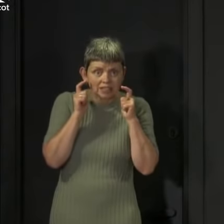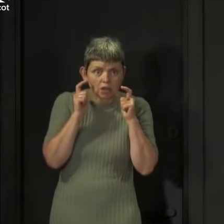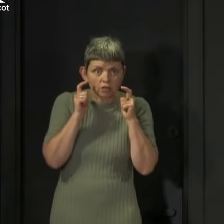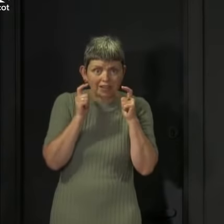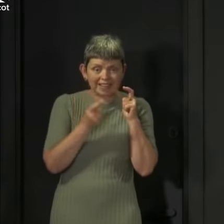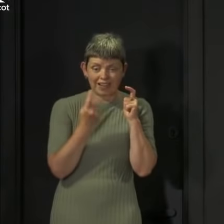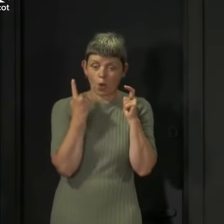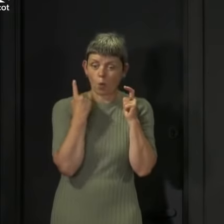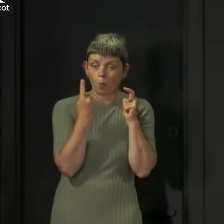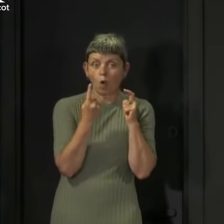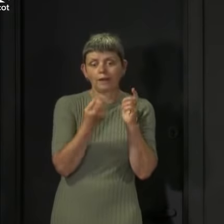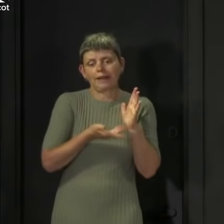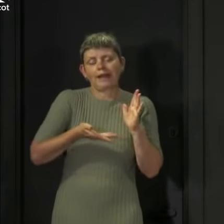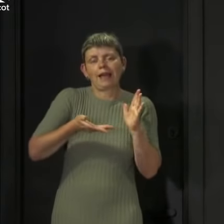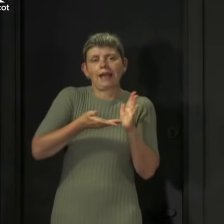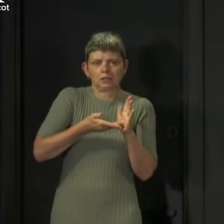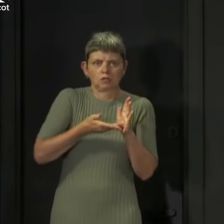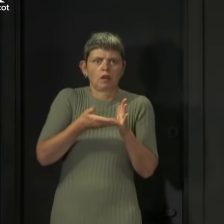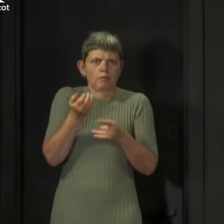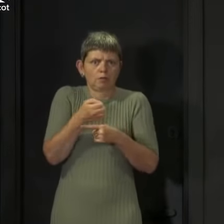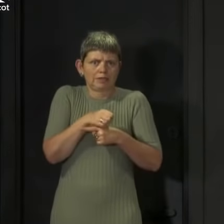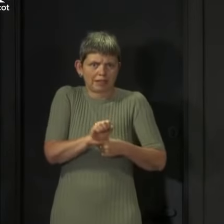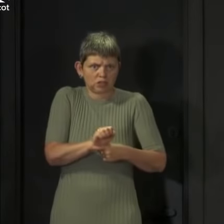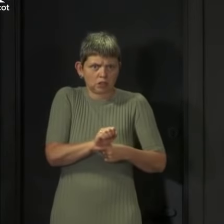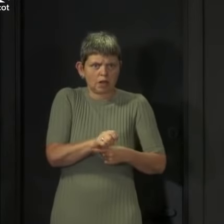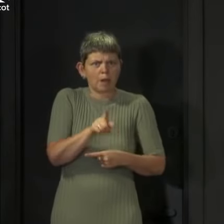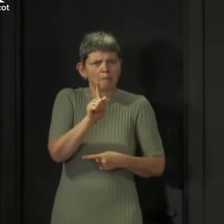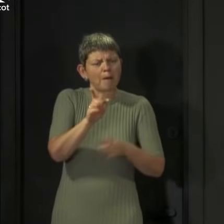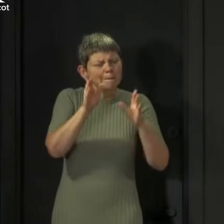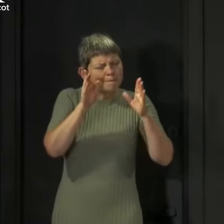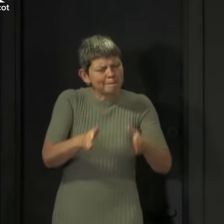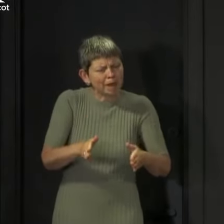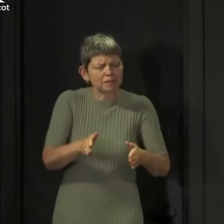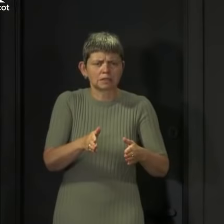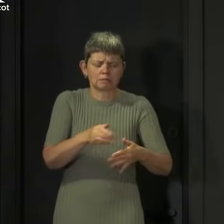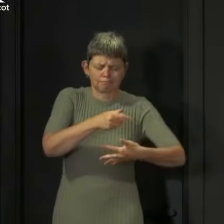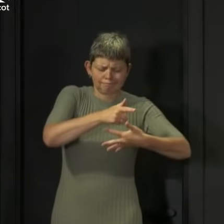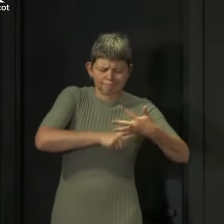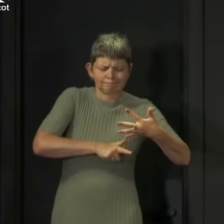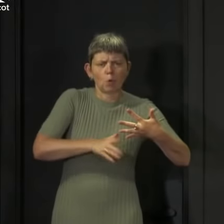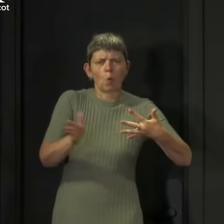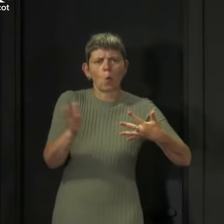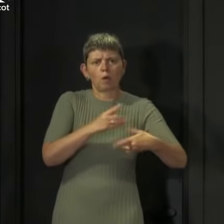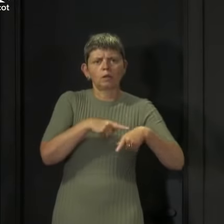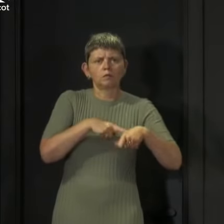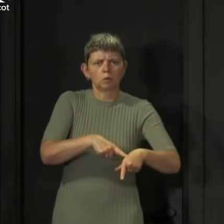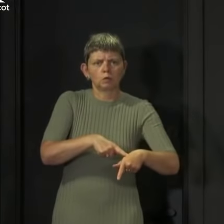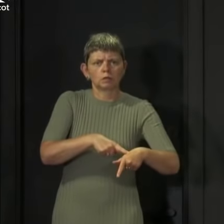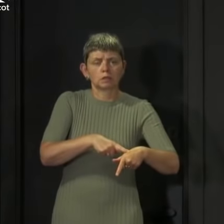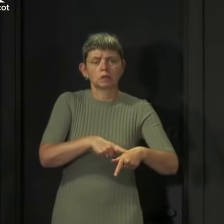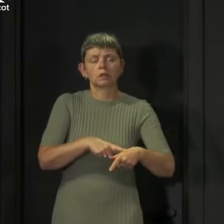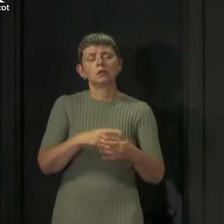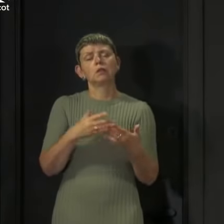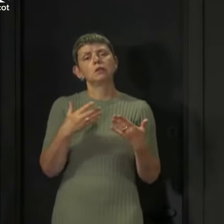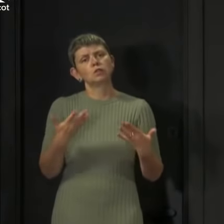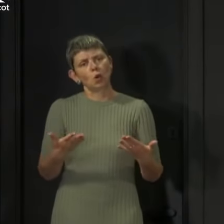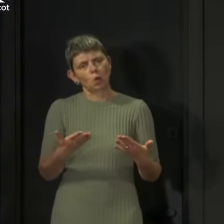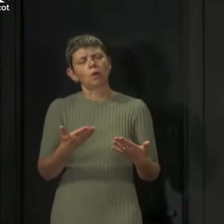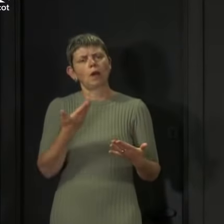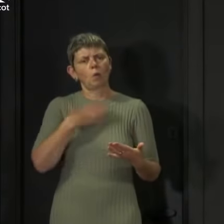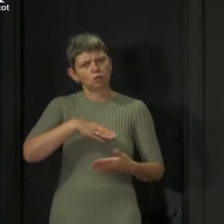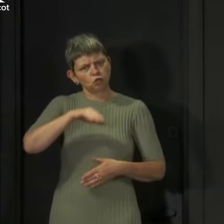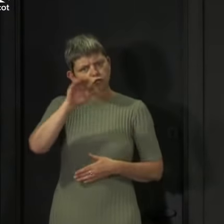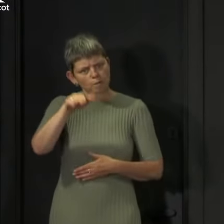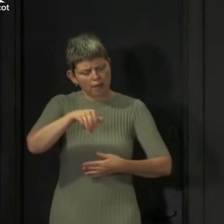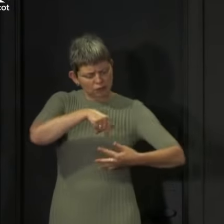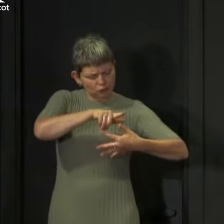one additional form of protection. We still must observe all of the other public health guidelines. So to close today, as usual, I want to